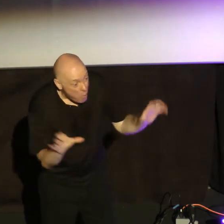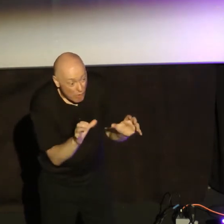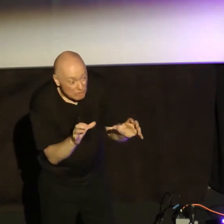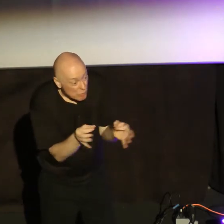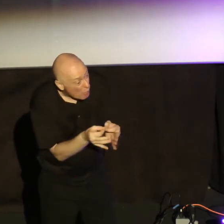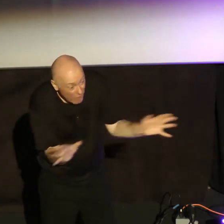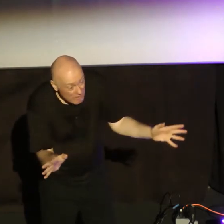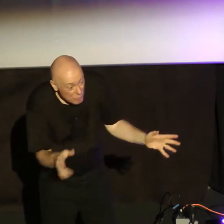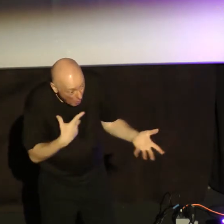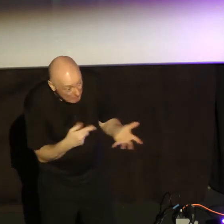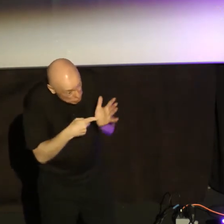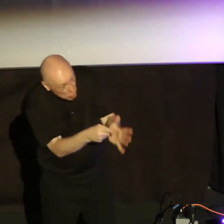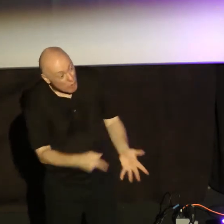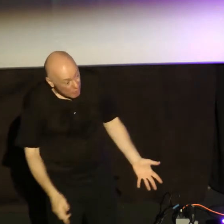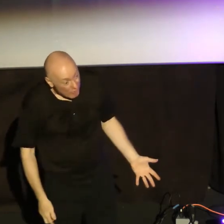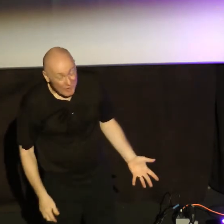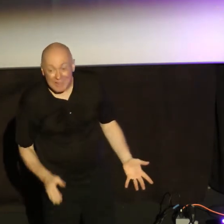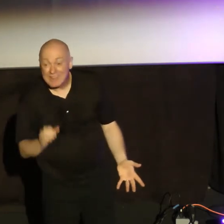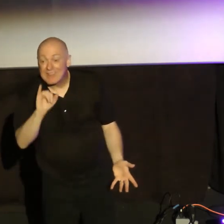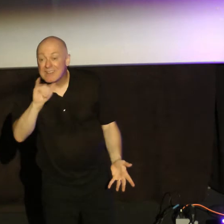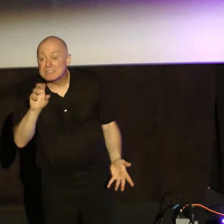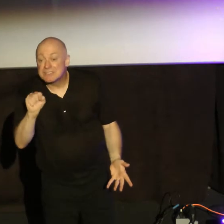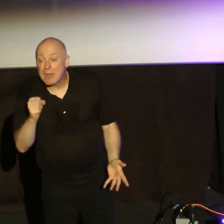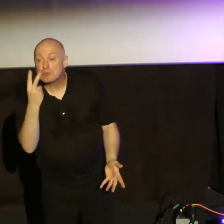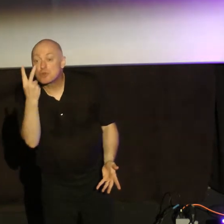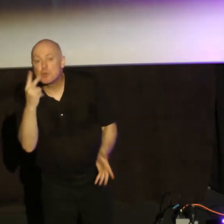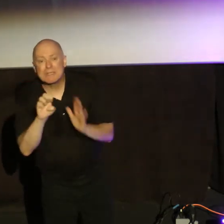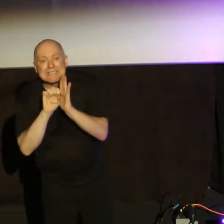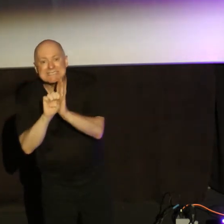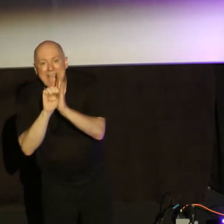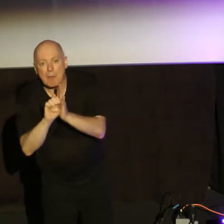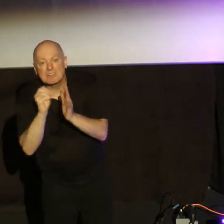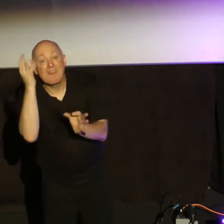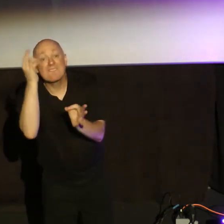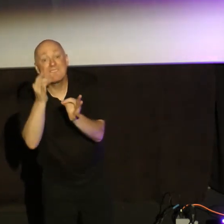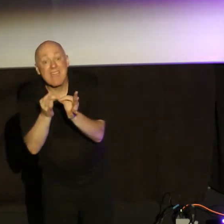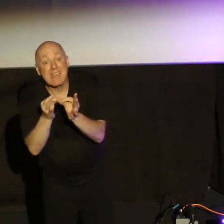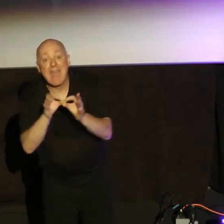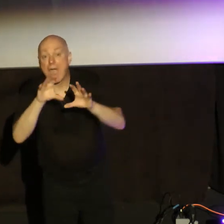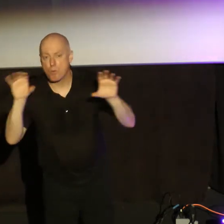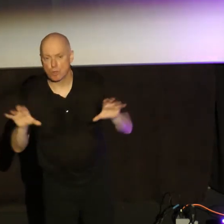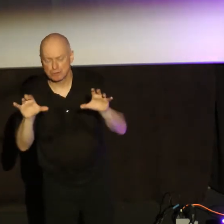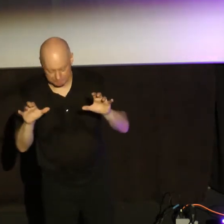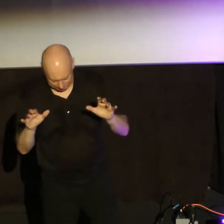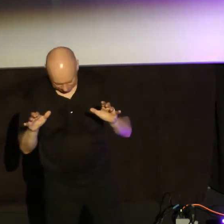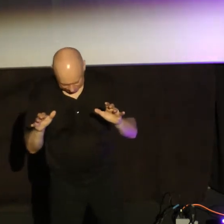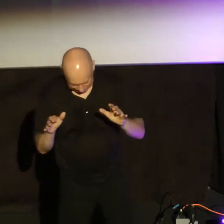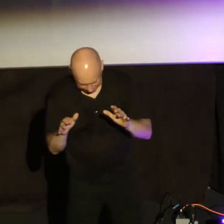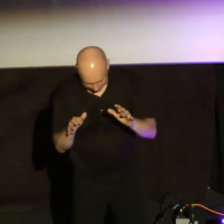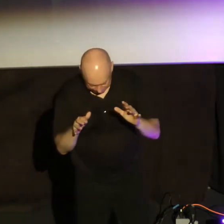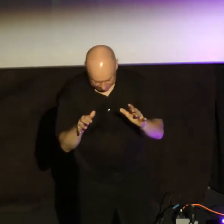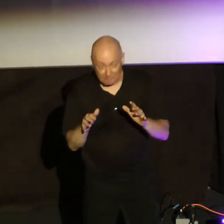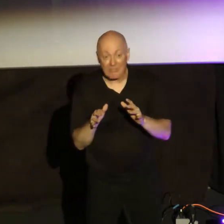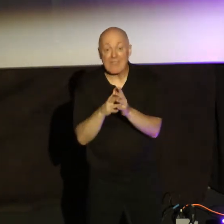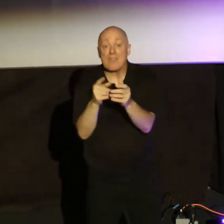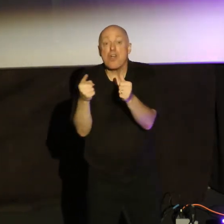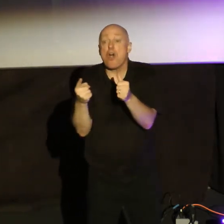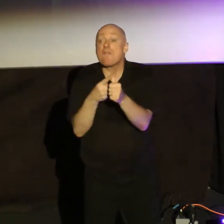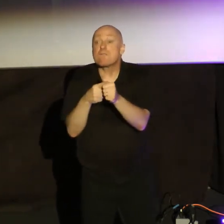useless? And then James gives two biblical examples of faith and works. And so the first example is this, is Abraham.